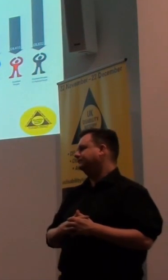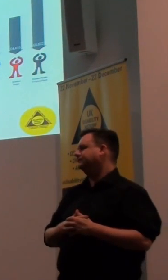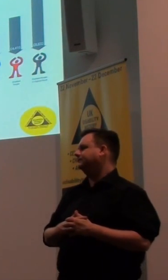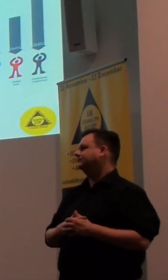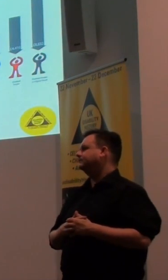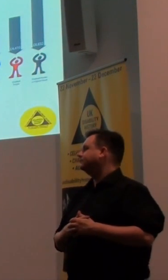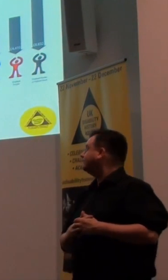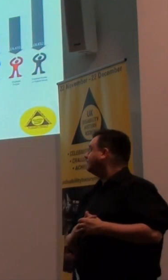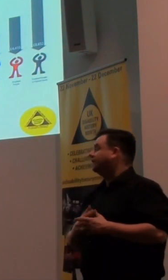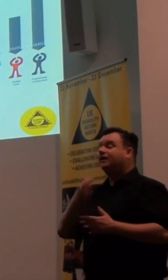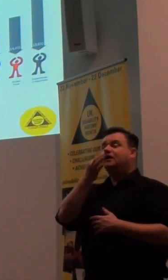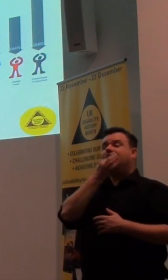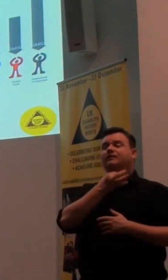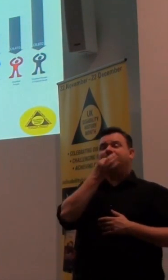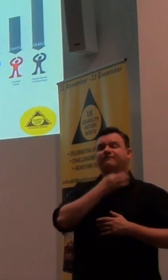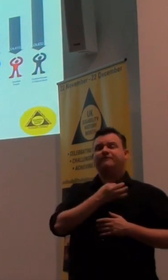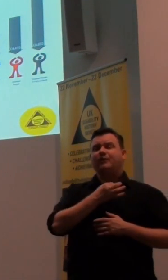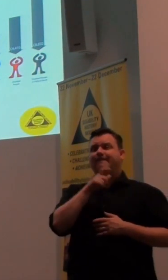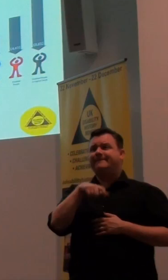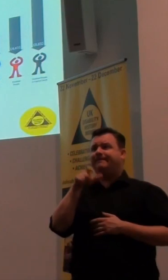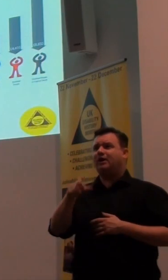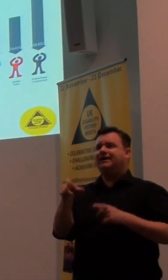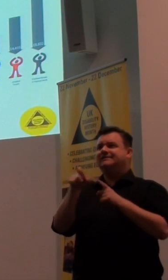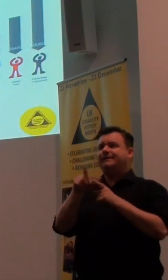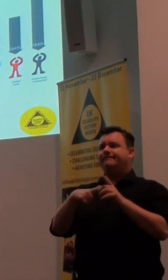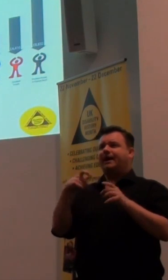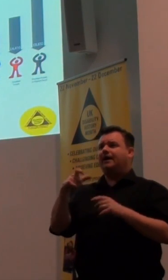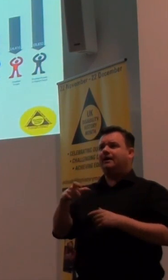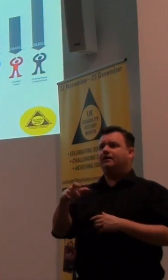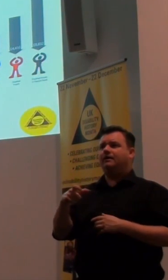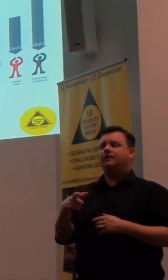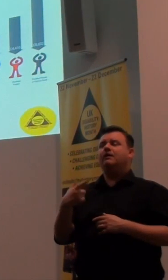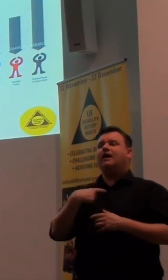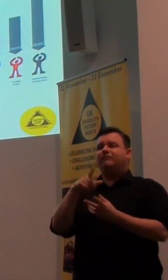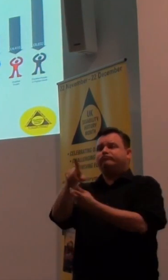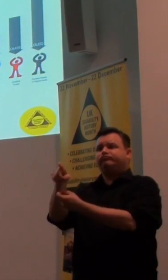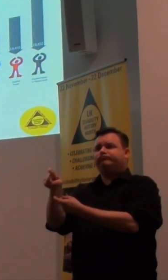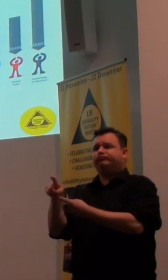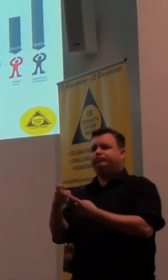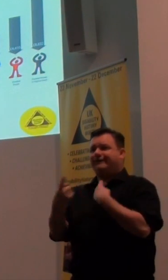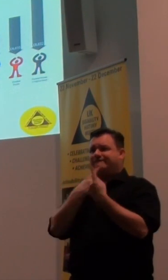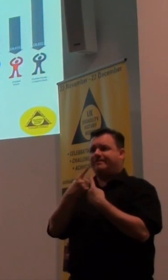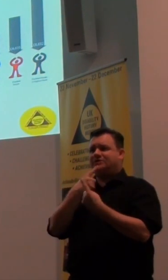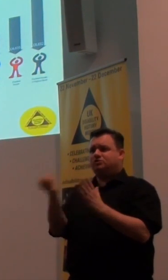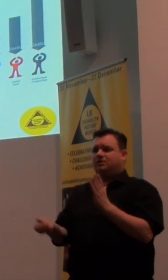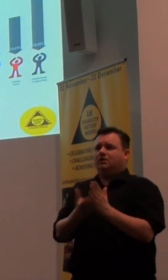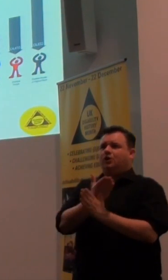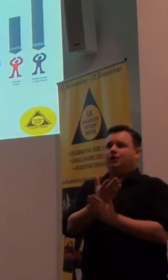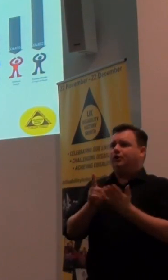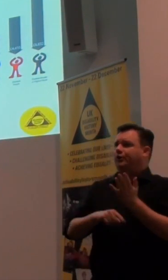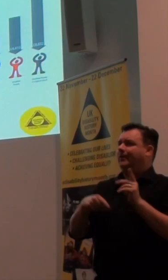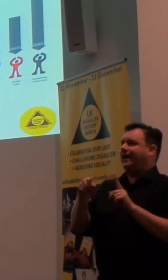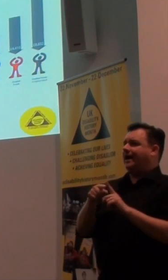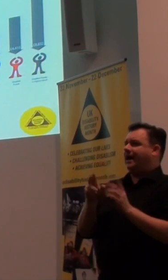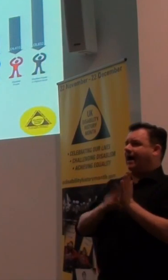So, a number of people in DIPAC gathered a lot of data and sent it to the UN Committee on the Rights of Persons with Disabilities.